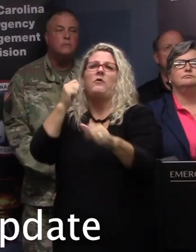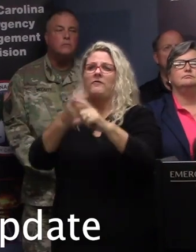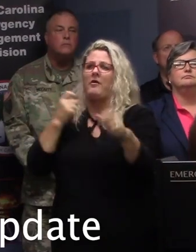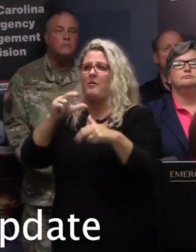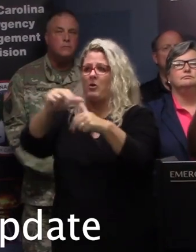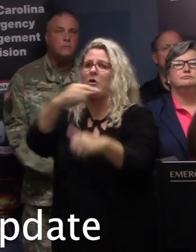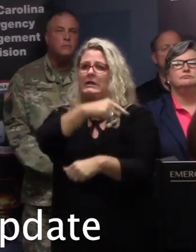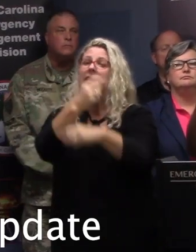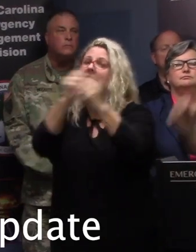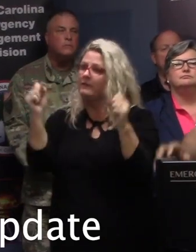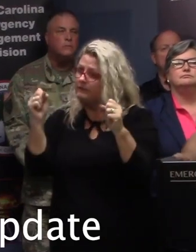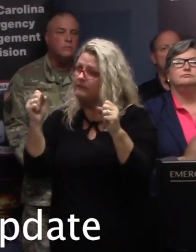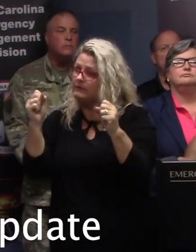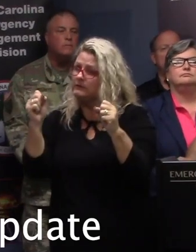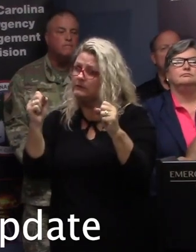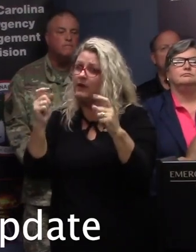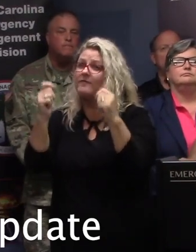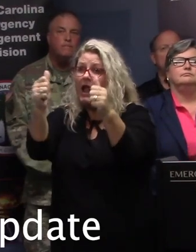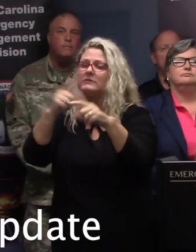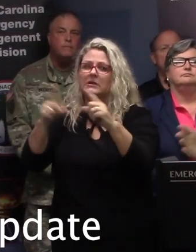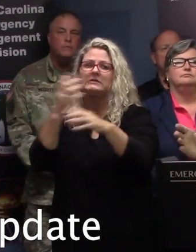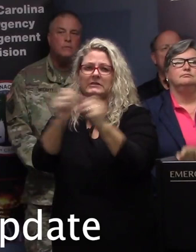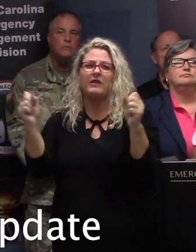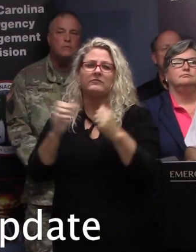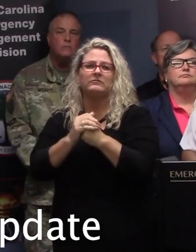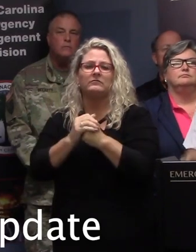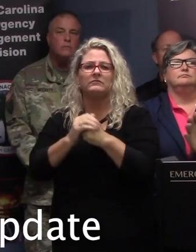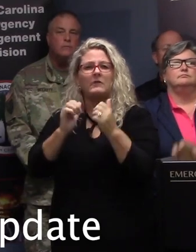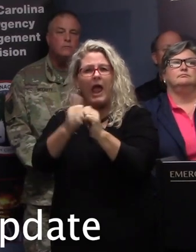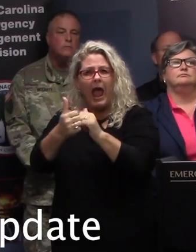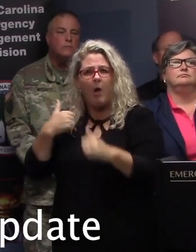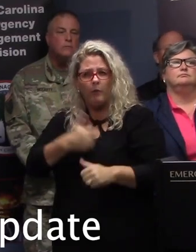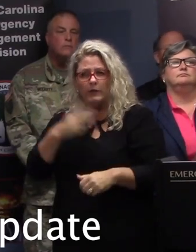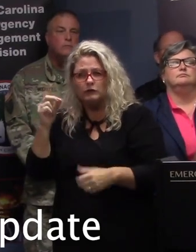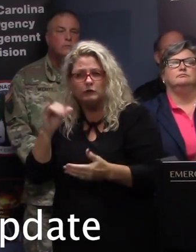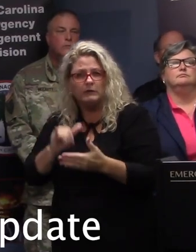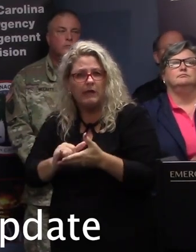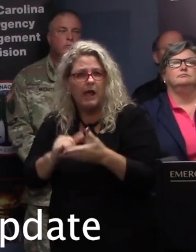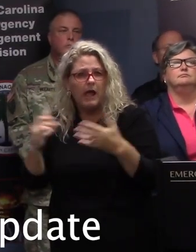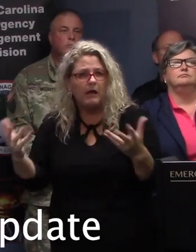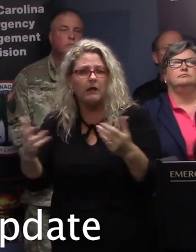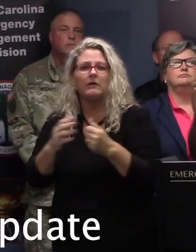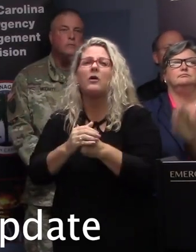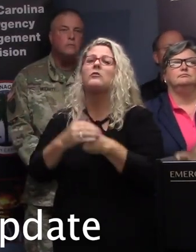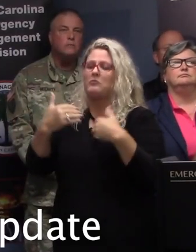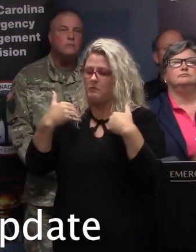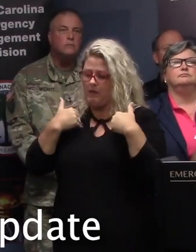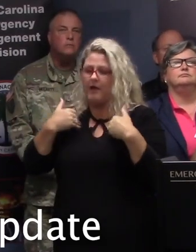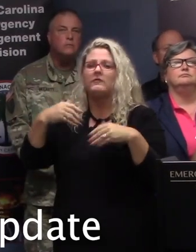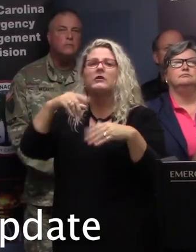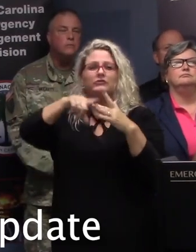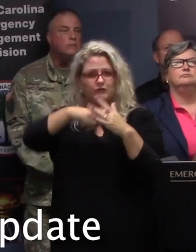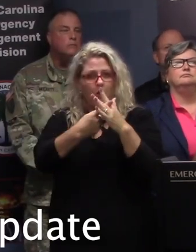quickly but safely as possible. So how do we implement a lane reversal? We have an ingress. That's the beginning.